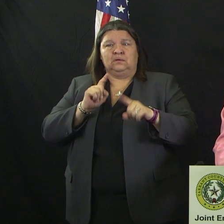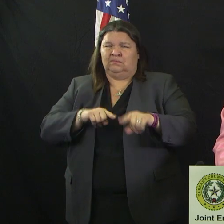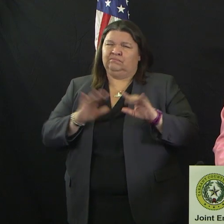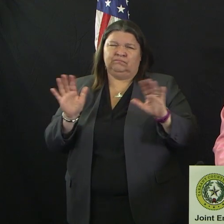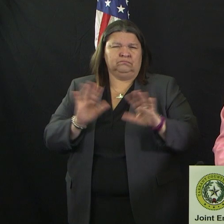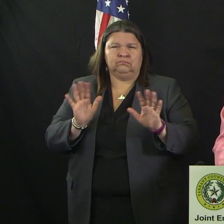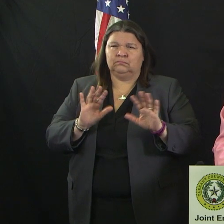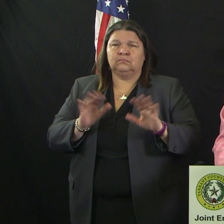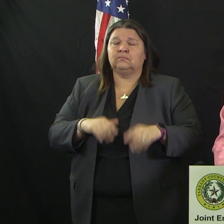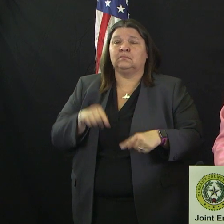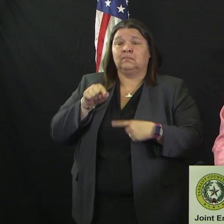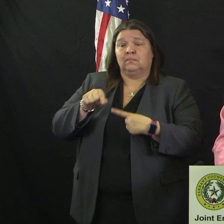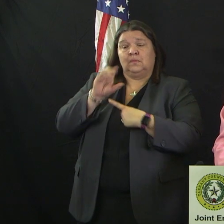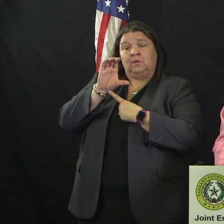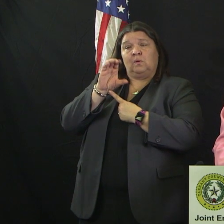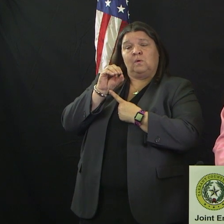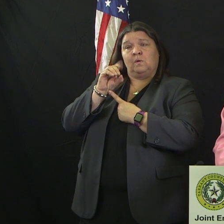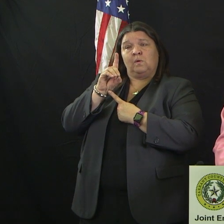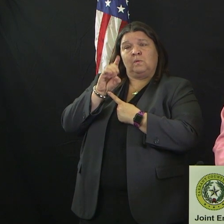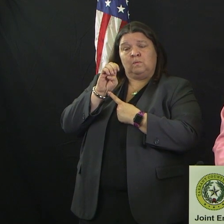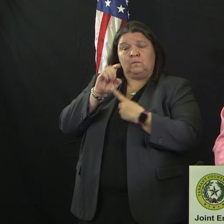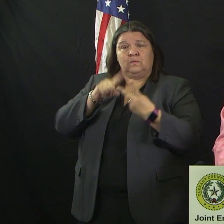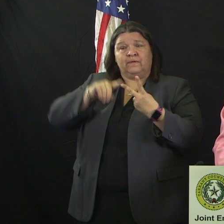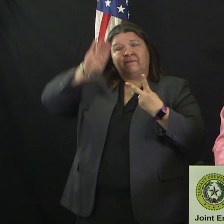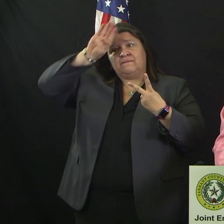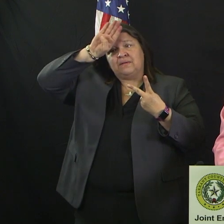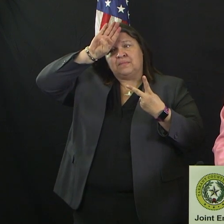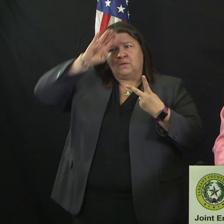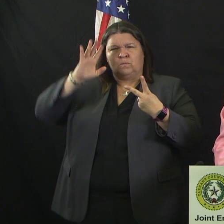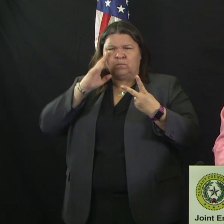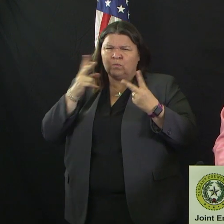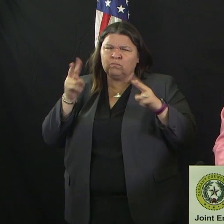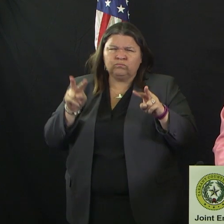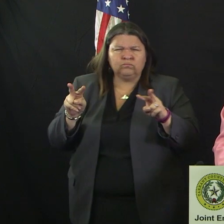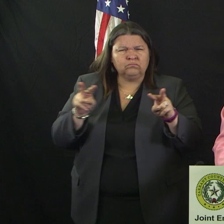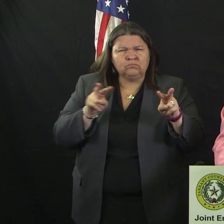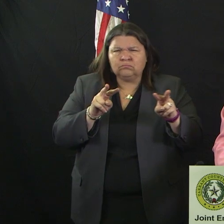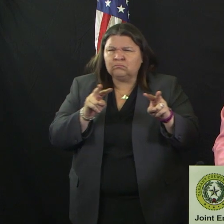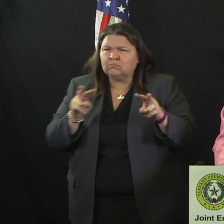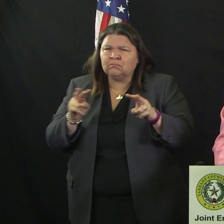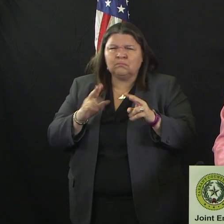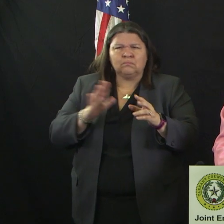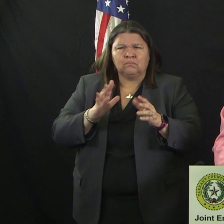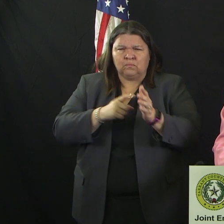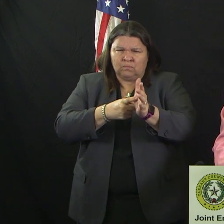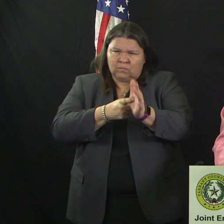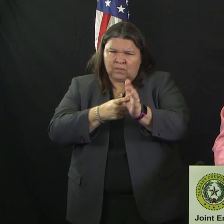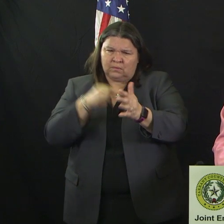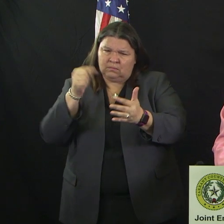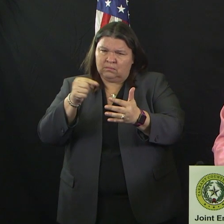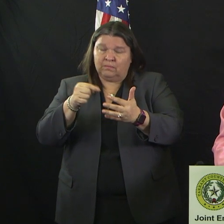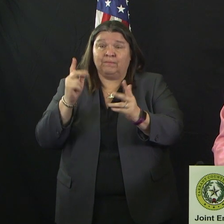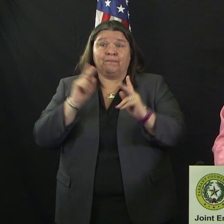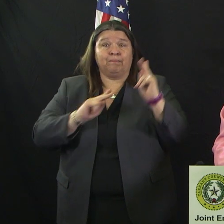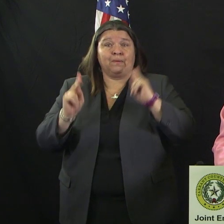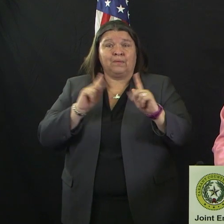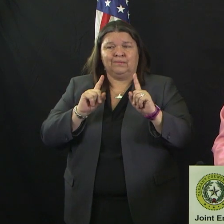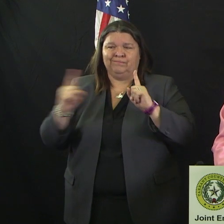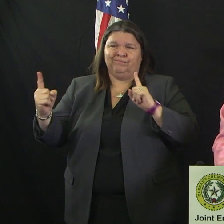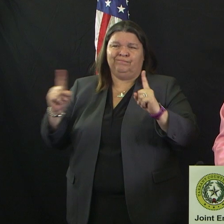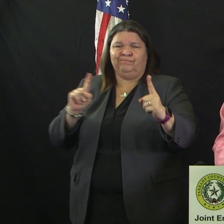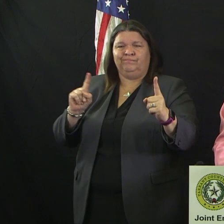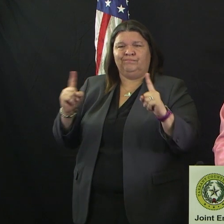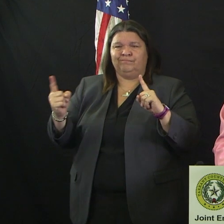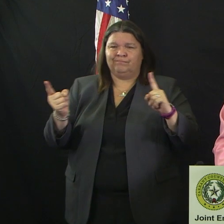to focus on enforcing social distancing in high traffic areas such as big boxes and grocery stores.